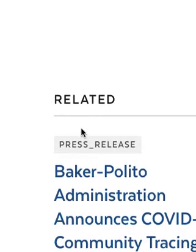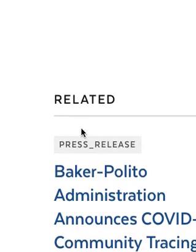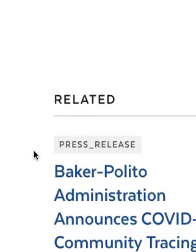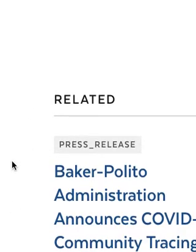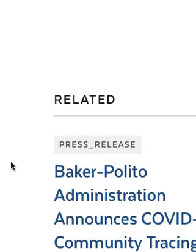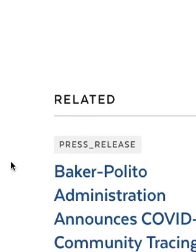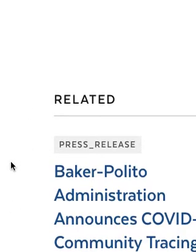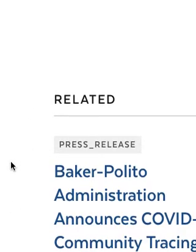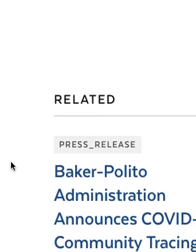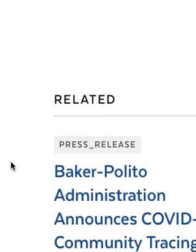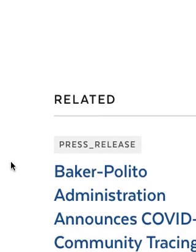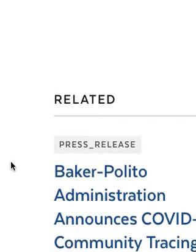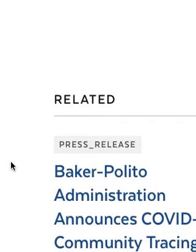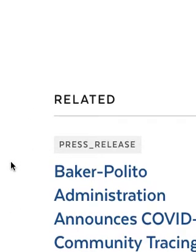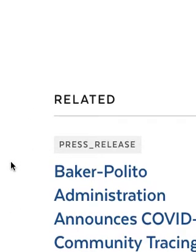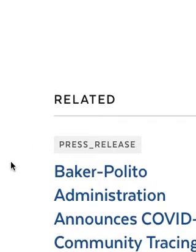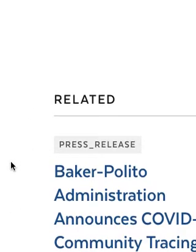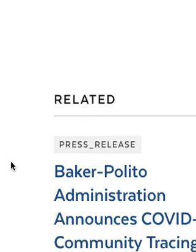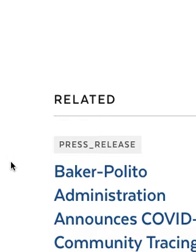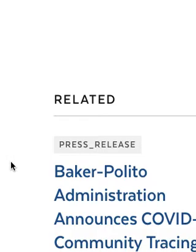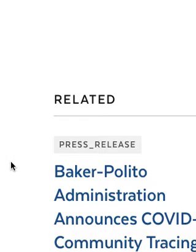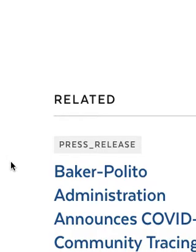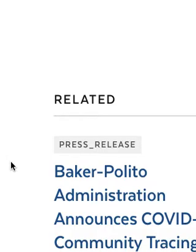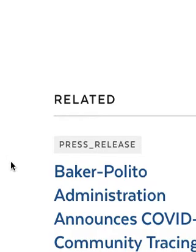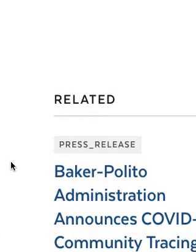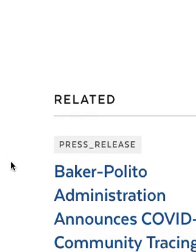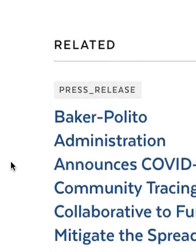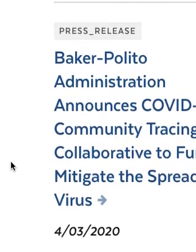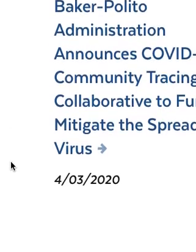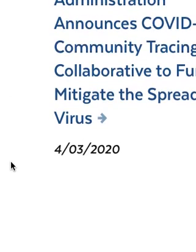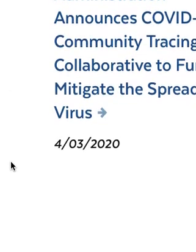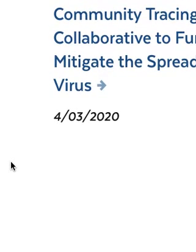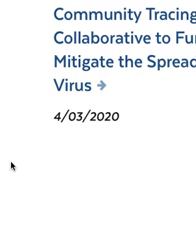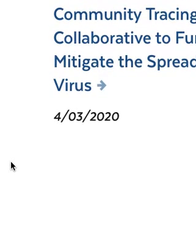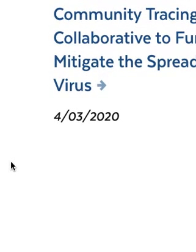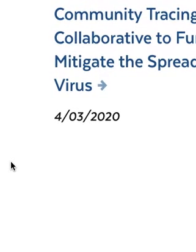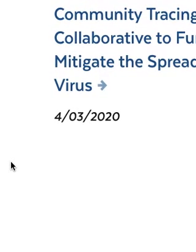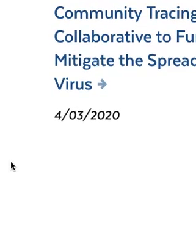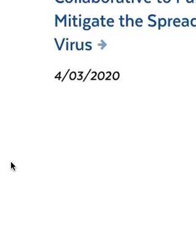Anything to do with health care insurance companies, Baker is on board to sell you out.